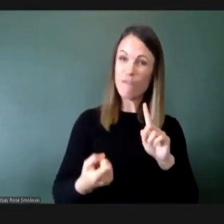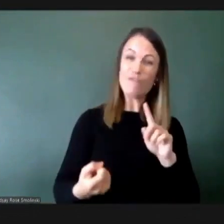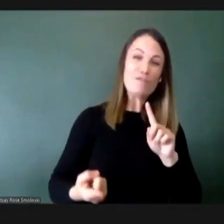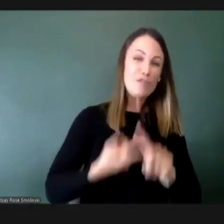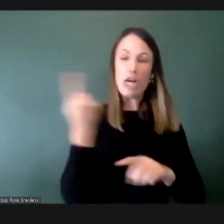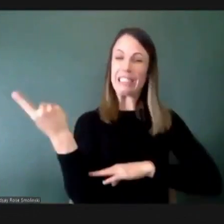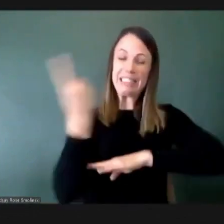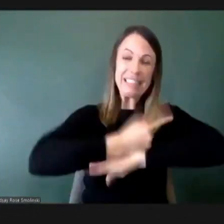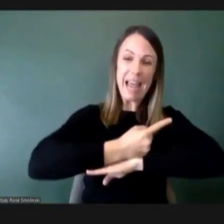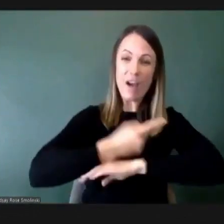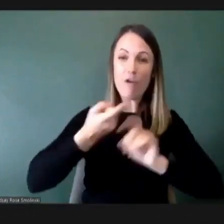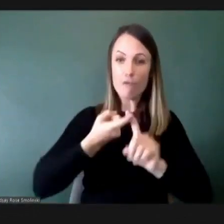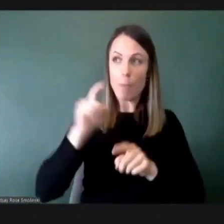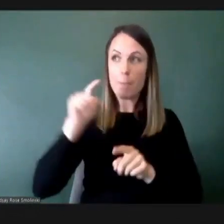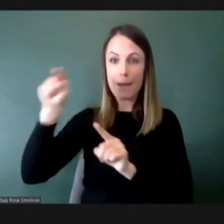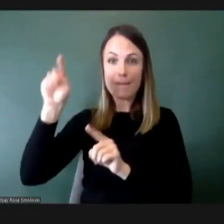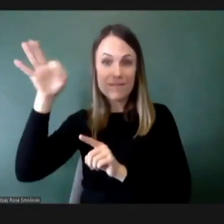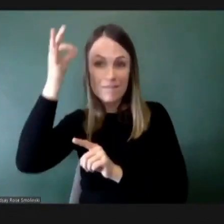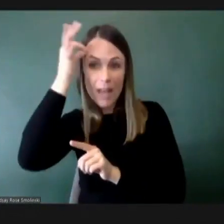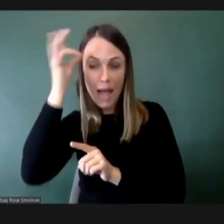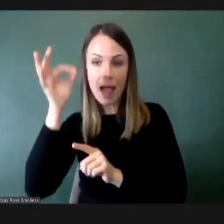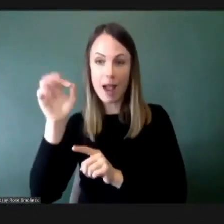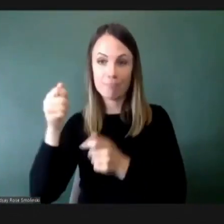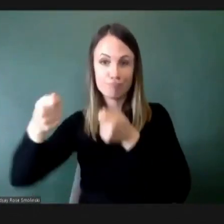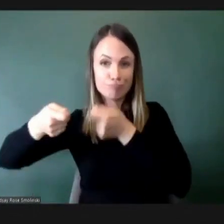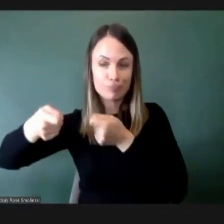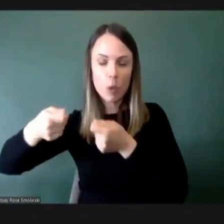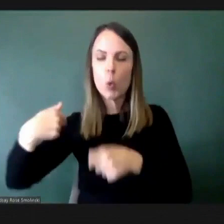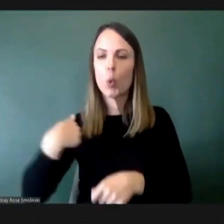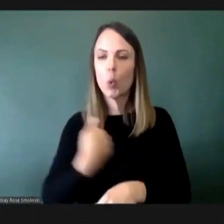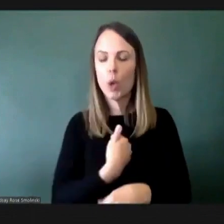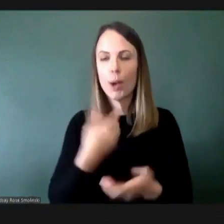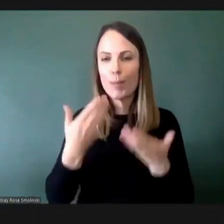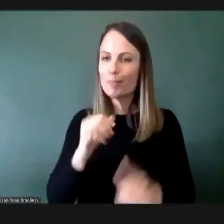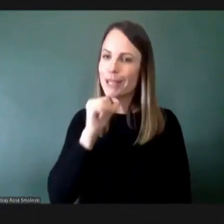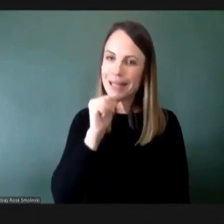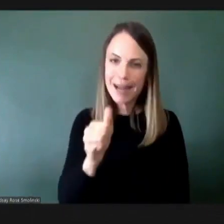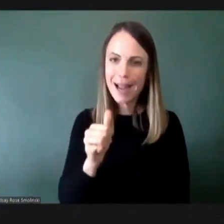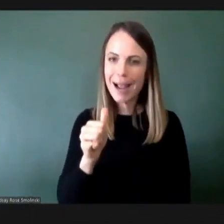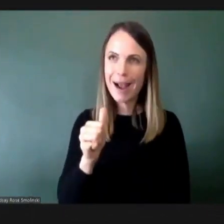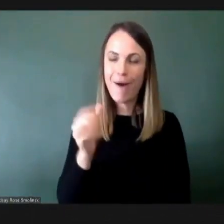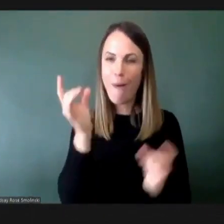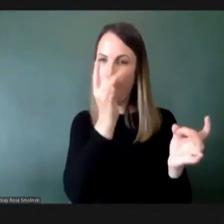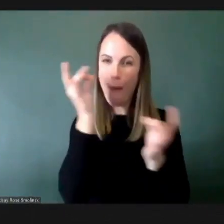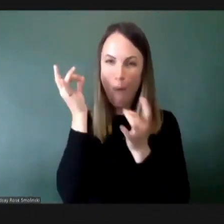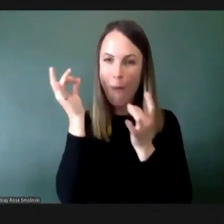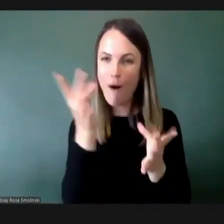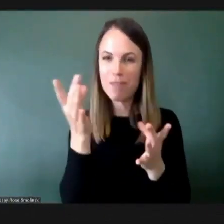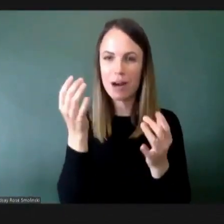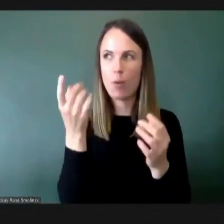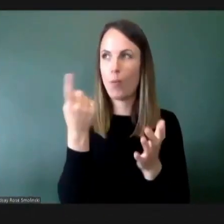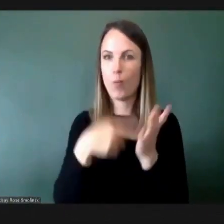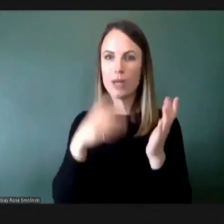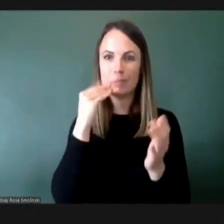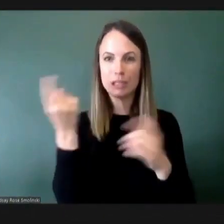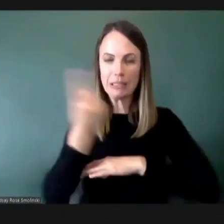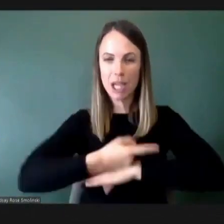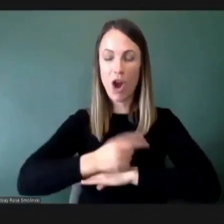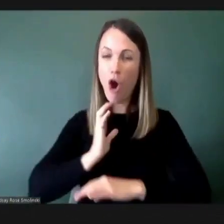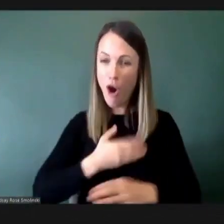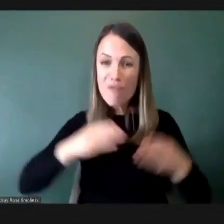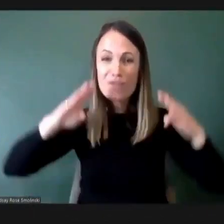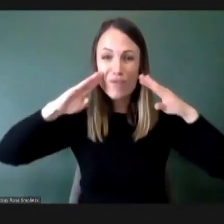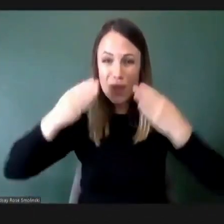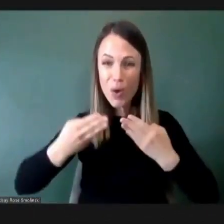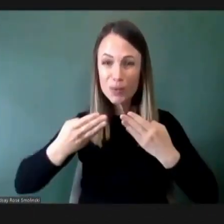this federal administration, then we would probably not be in as bad a situation as we are. Our focus